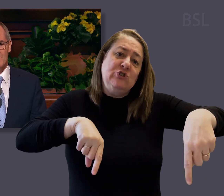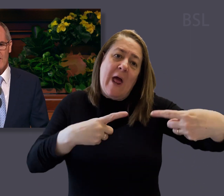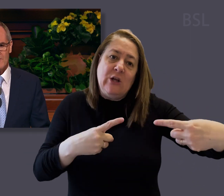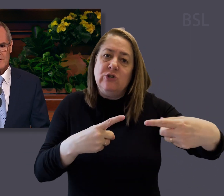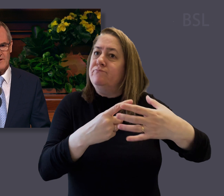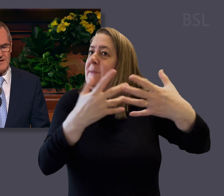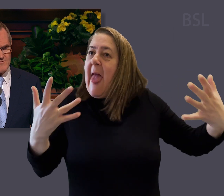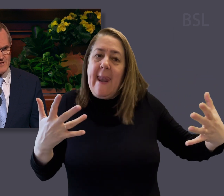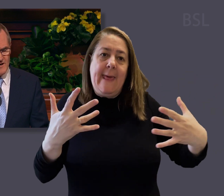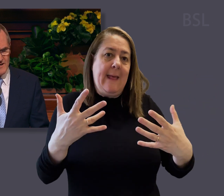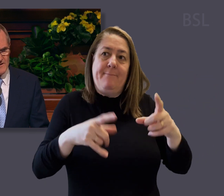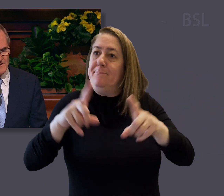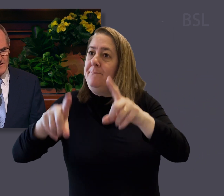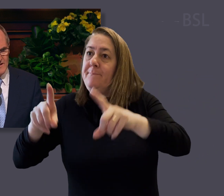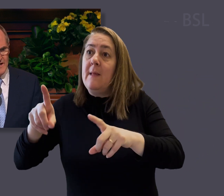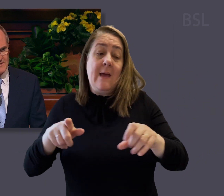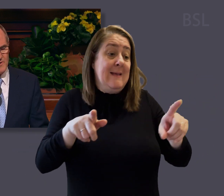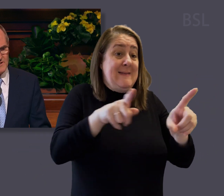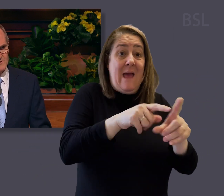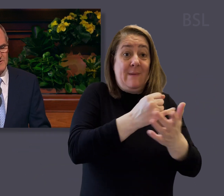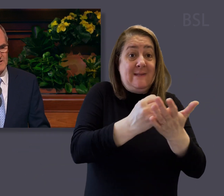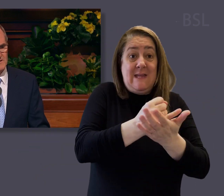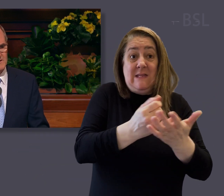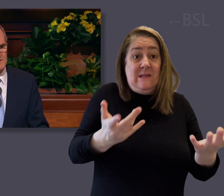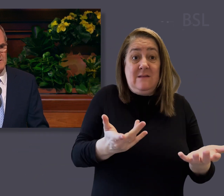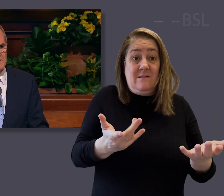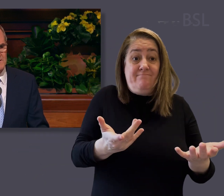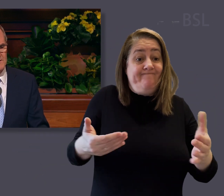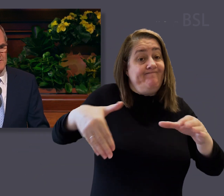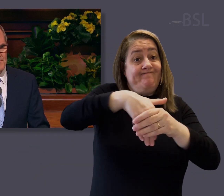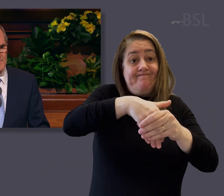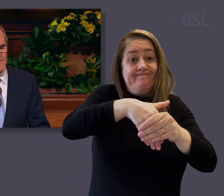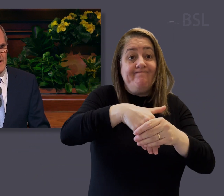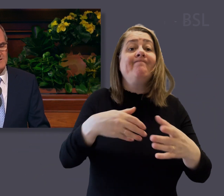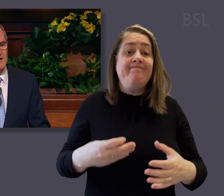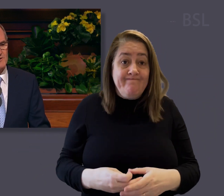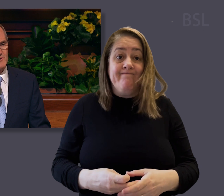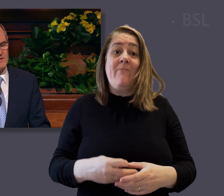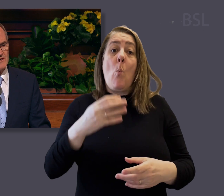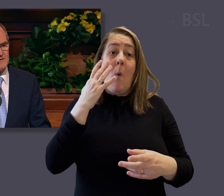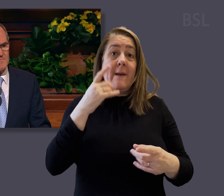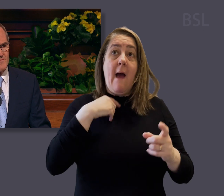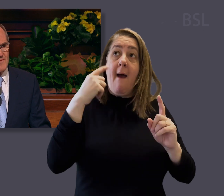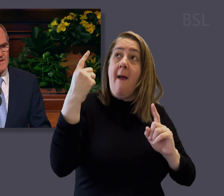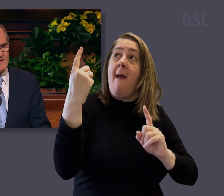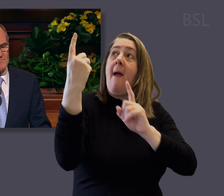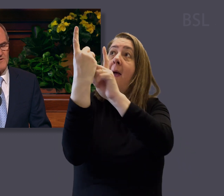trials of every kind, as well as to our sins. As I turned to Him, my